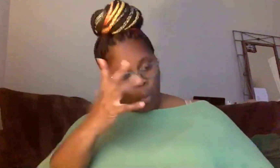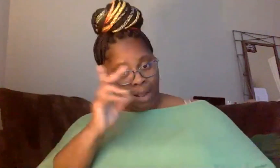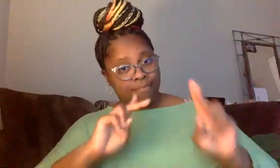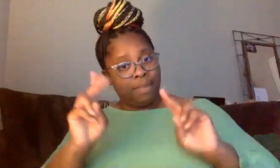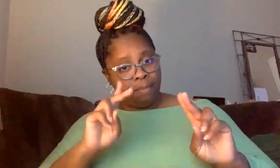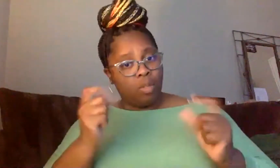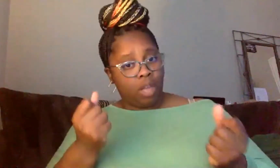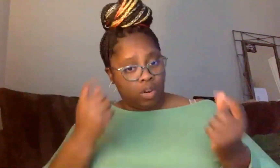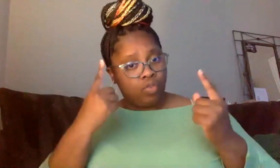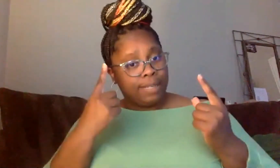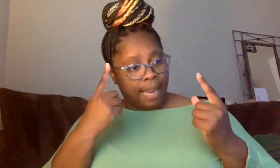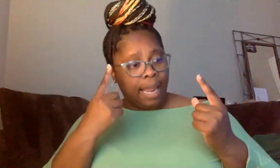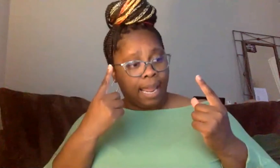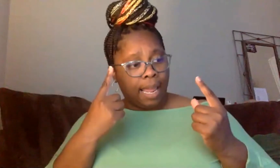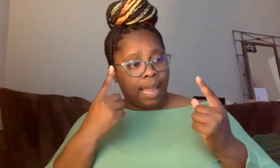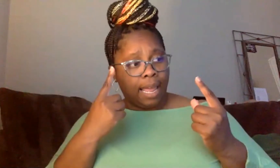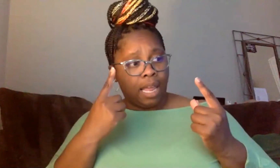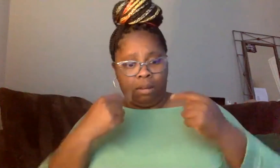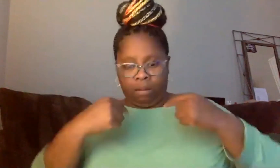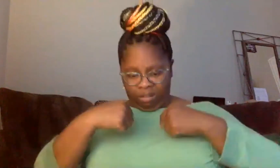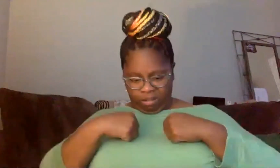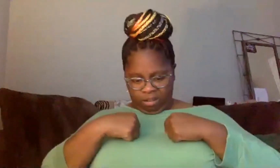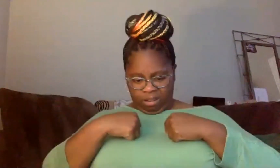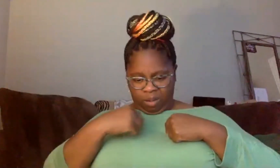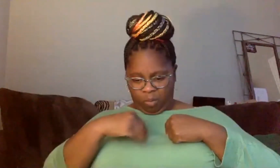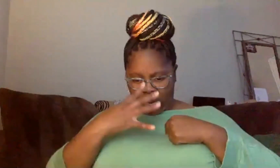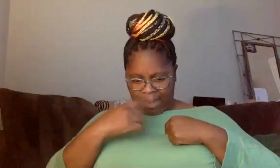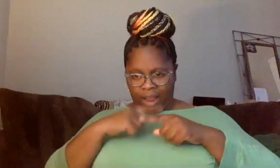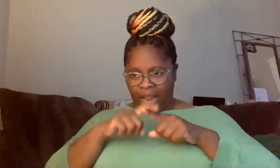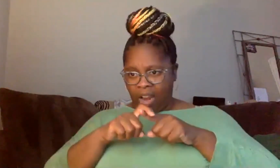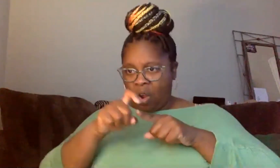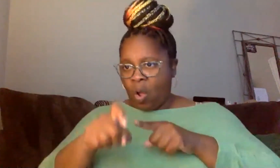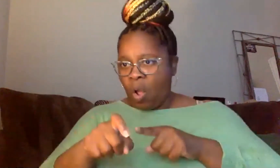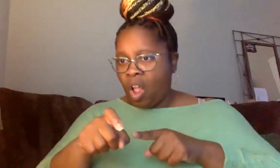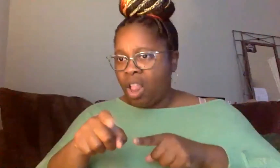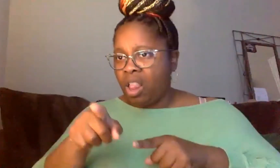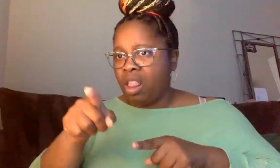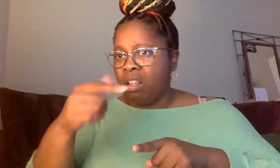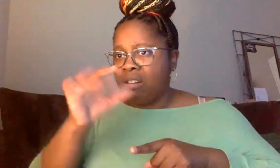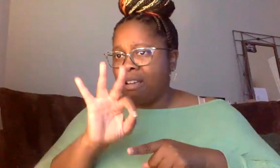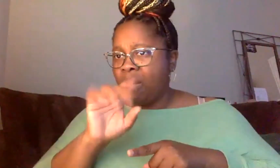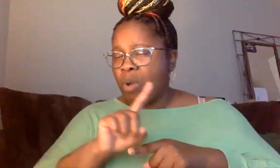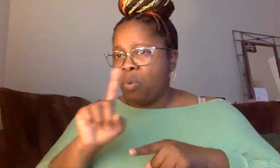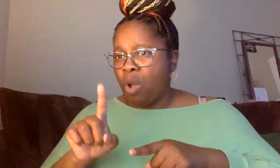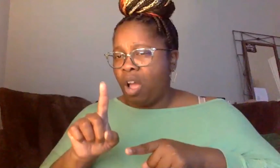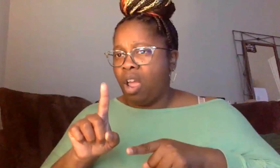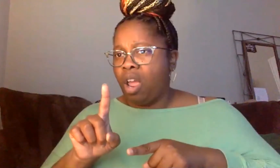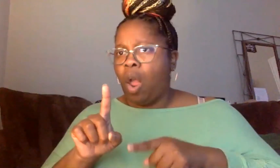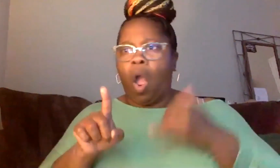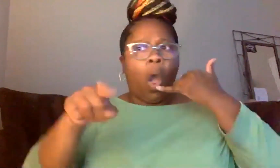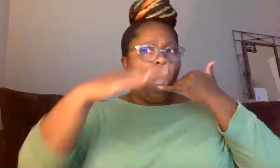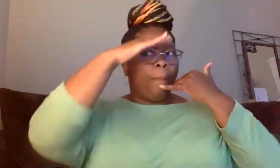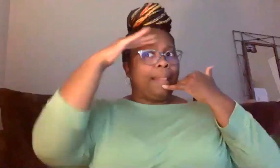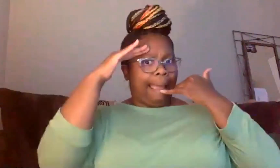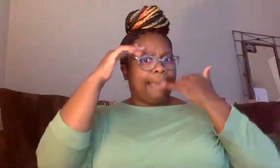potential crime or crime being committed, if they say the person is black, will the cops get